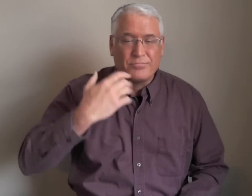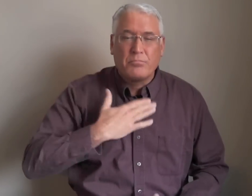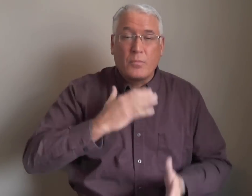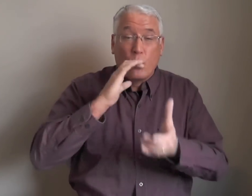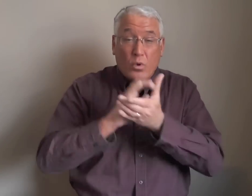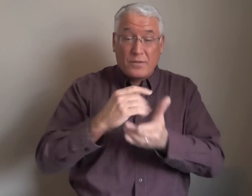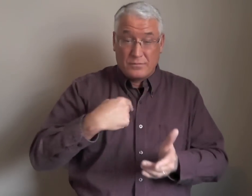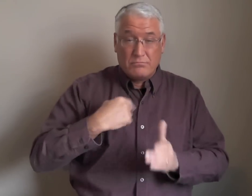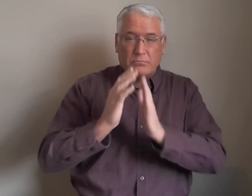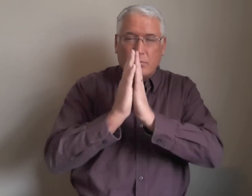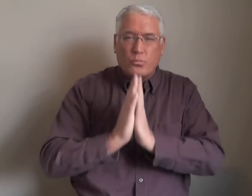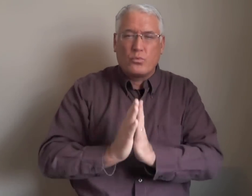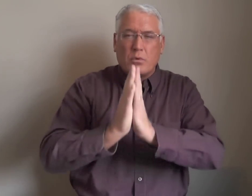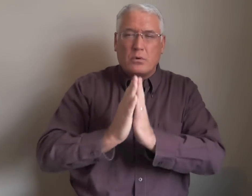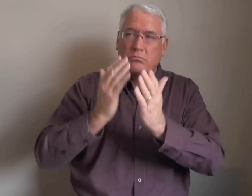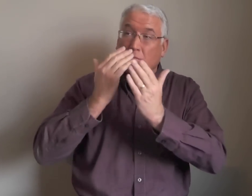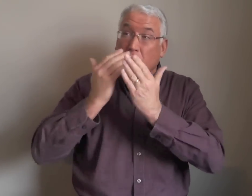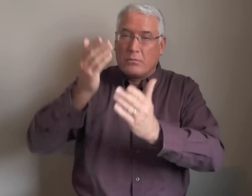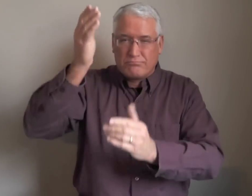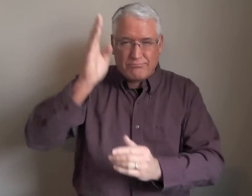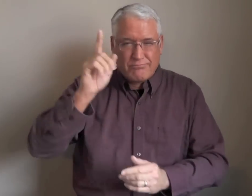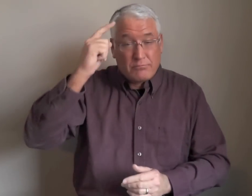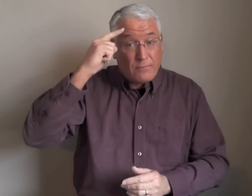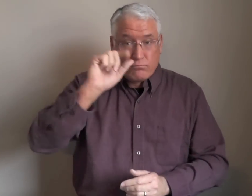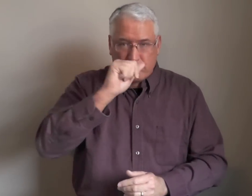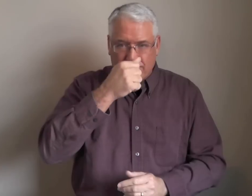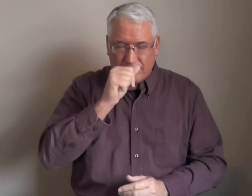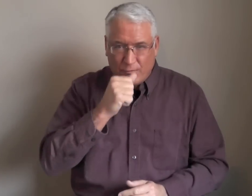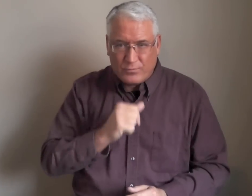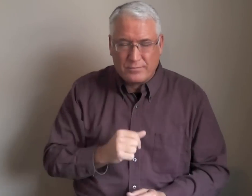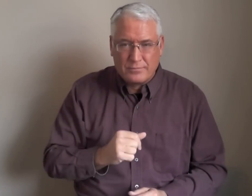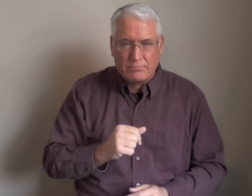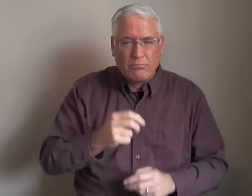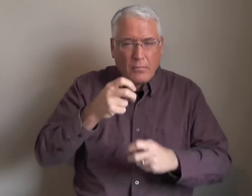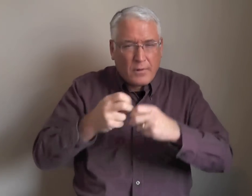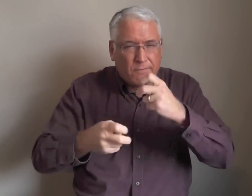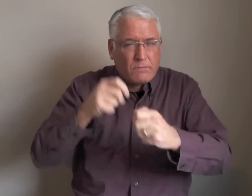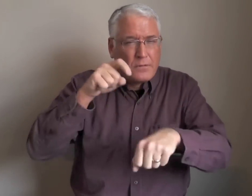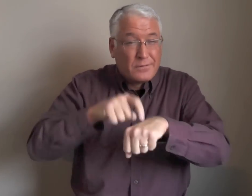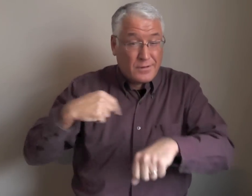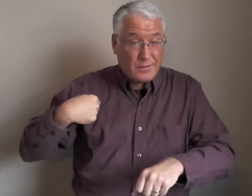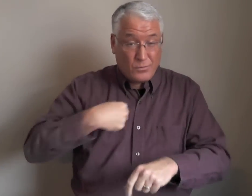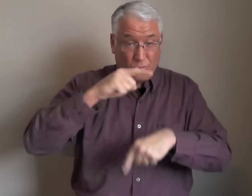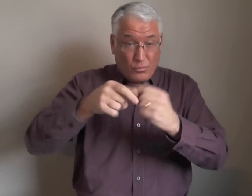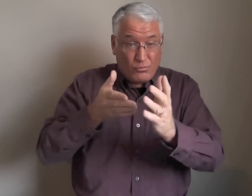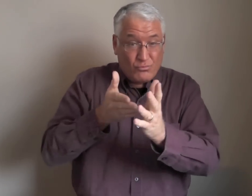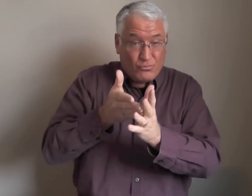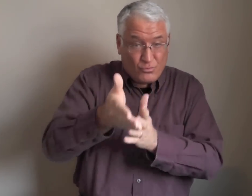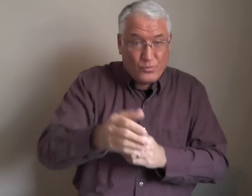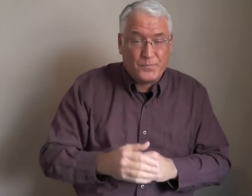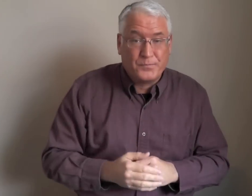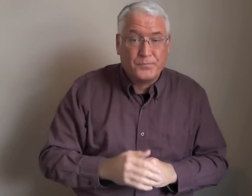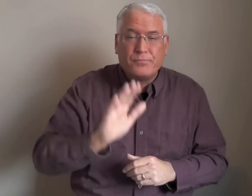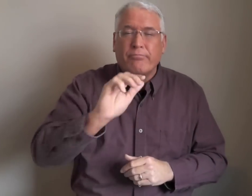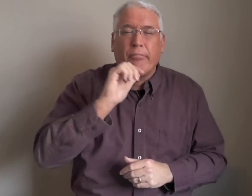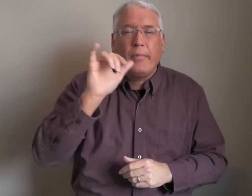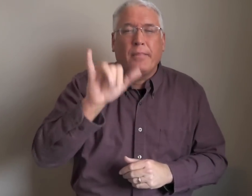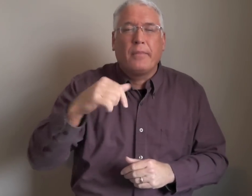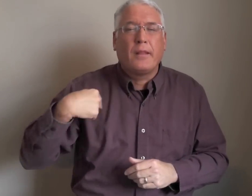Recently, my wife and I, we were praying, thanking God for suffering. Problems that we had went through.